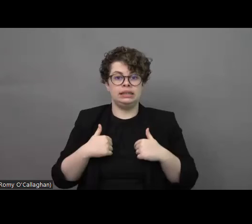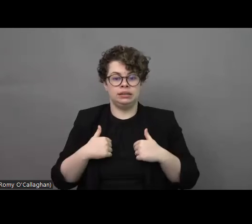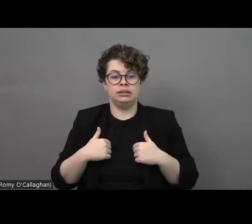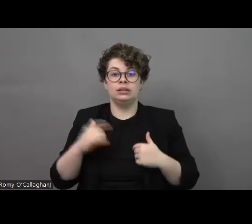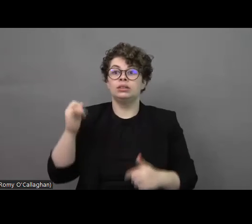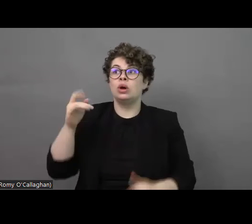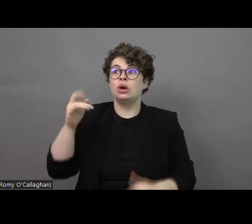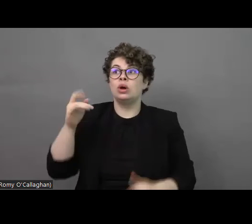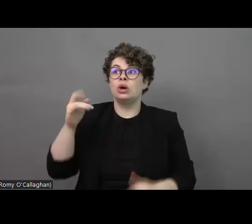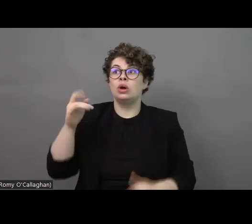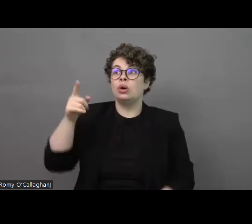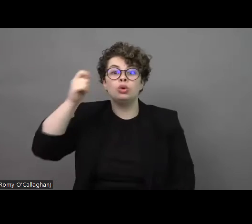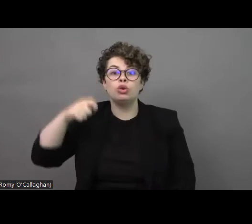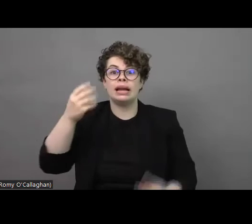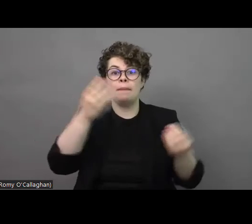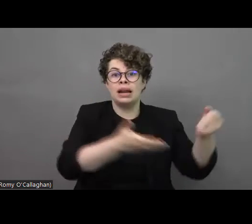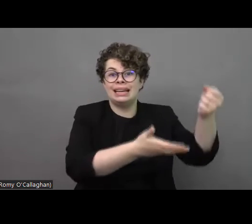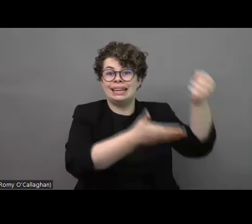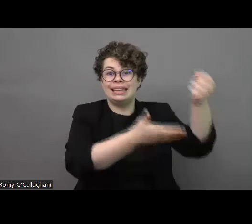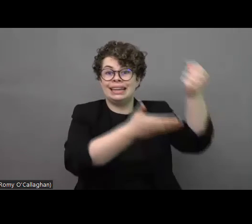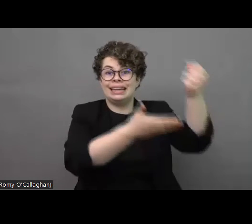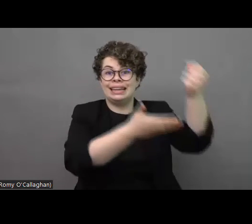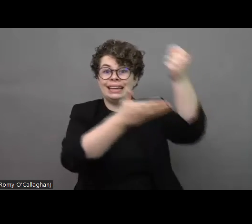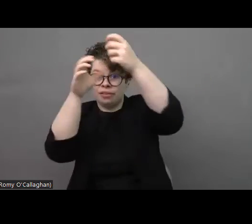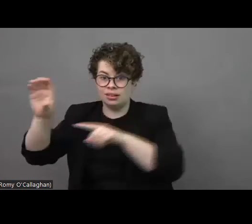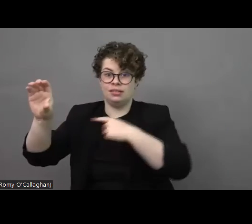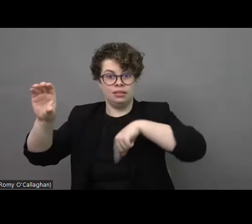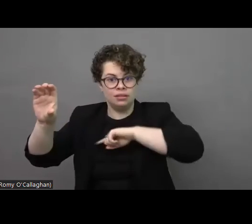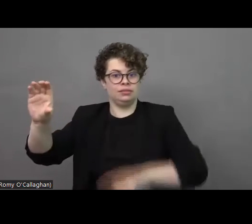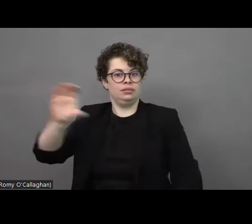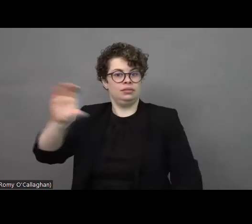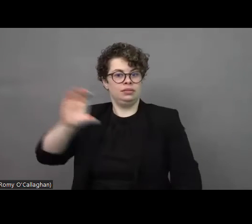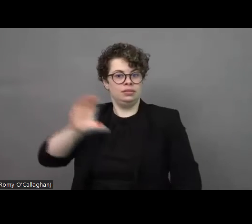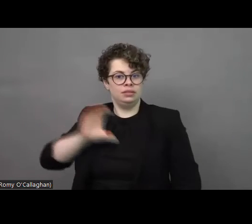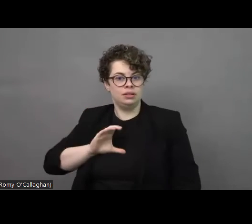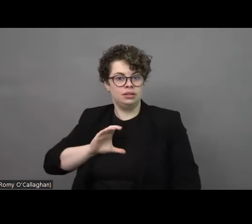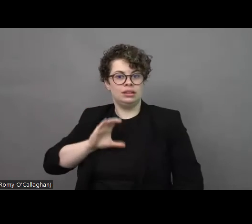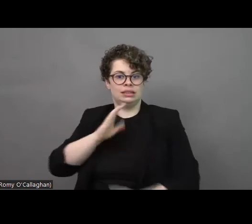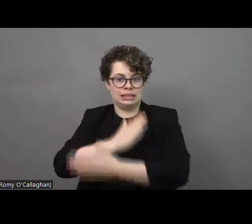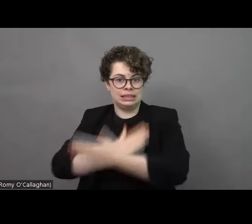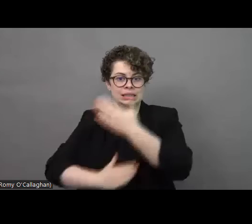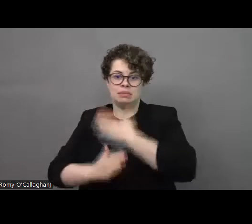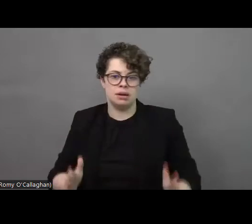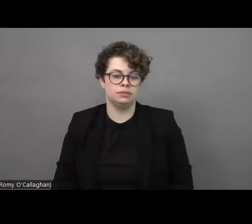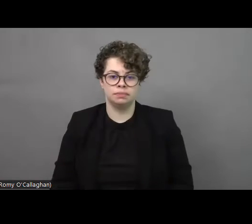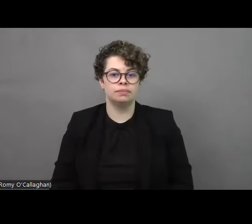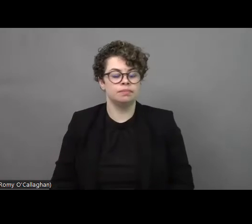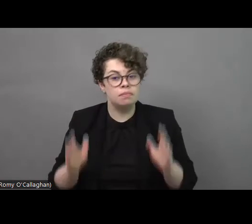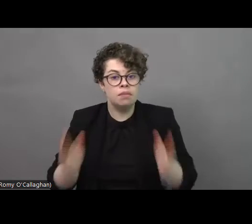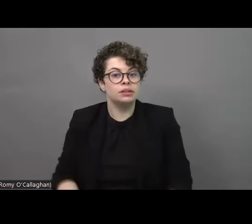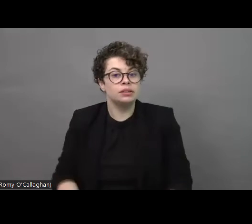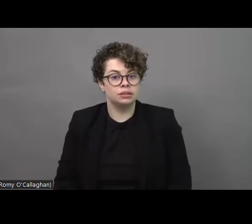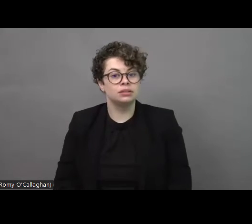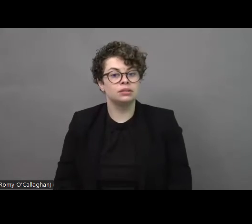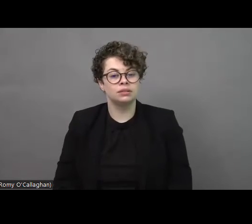Ukrainian government is receiving additional funding it should be earmarked funding specifically for persons with disabilities it would be